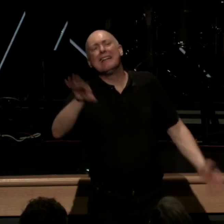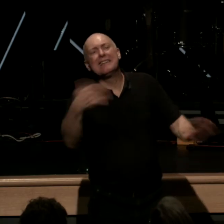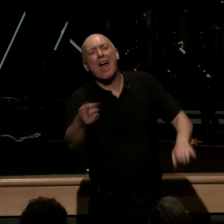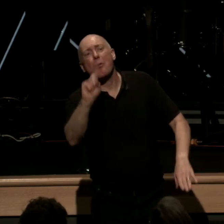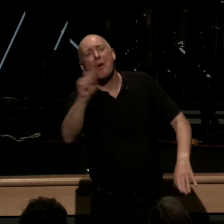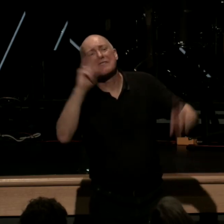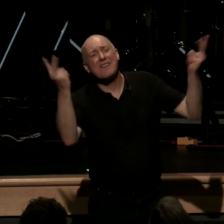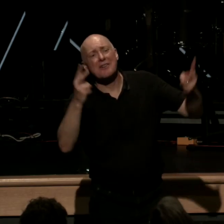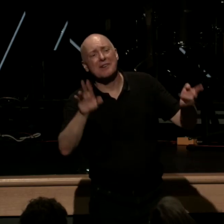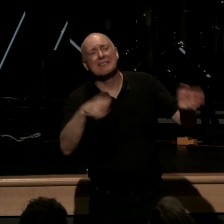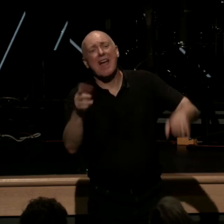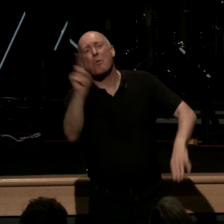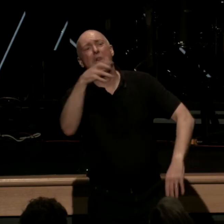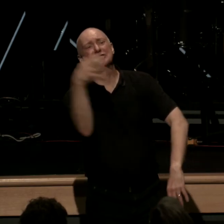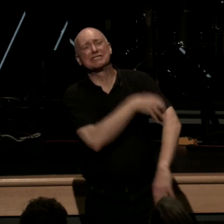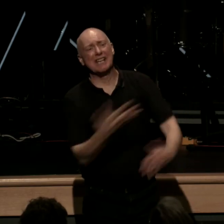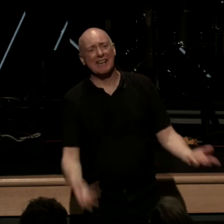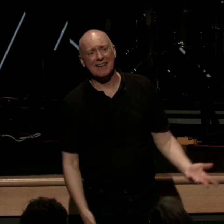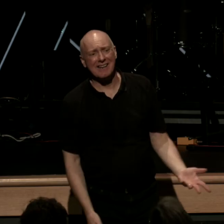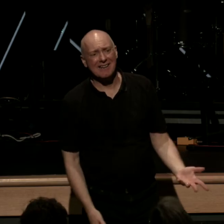sting in Christ you're not afraid to die